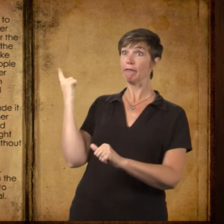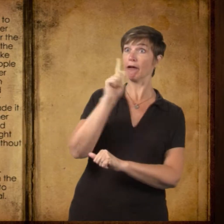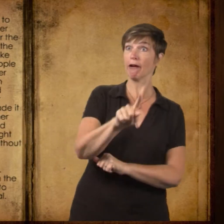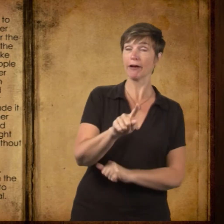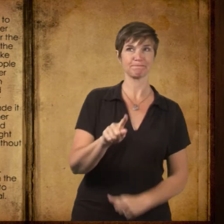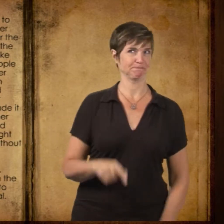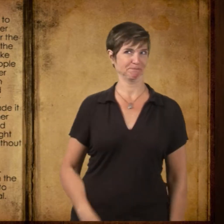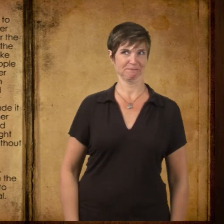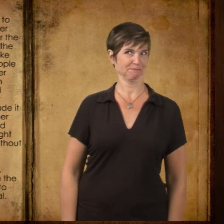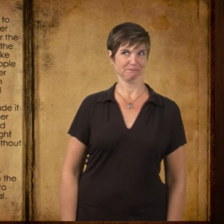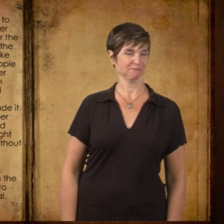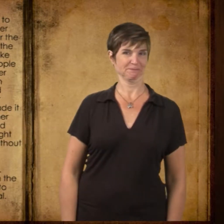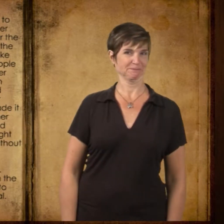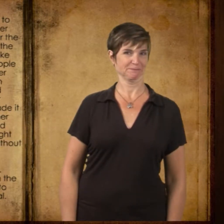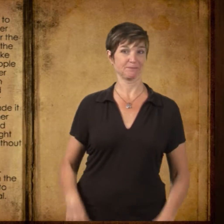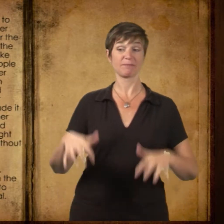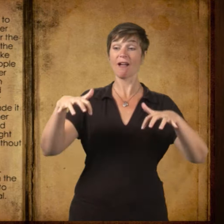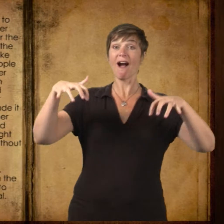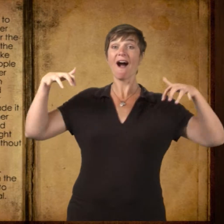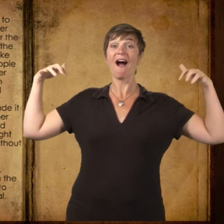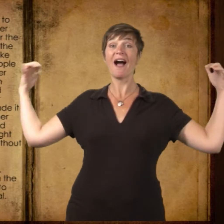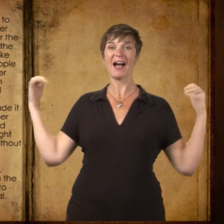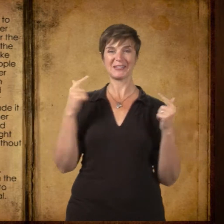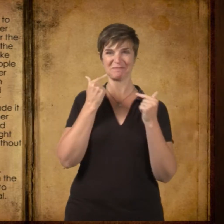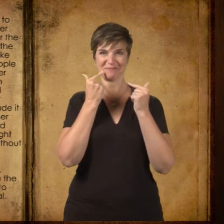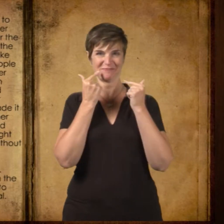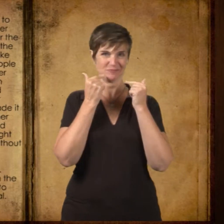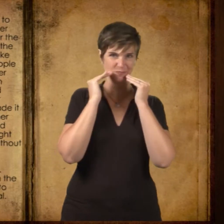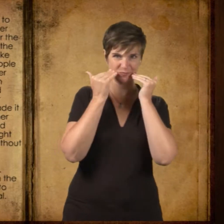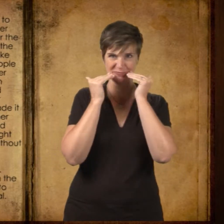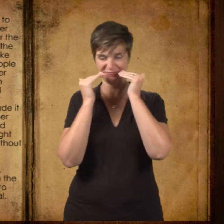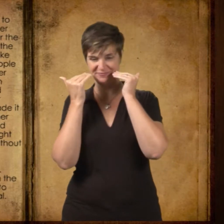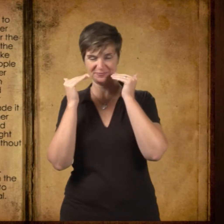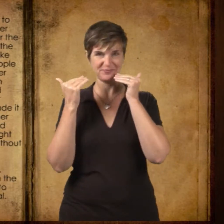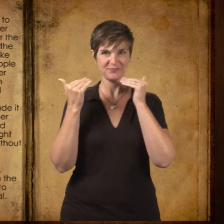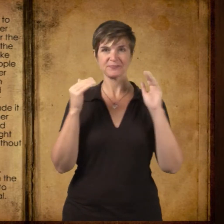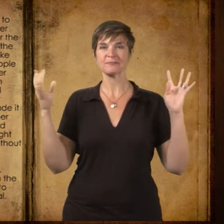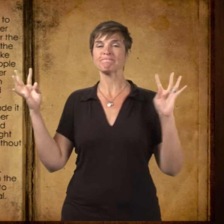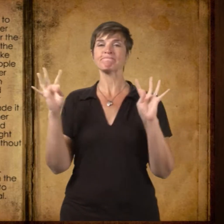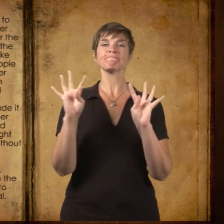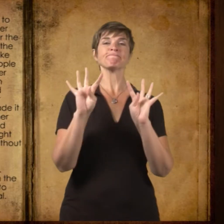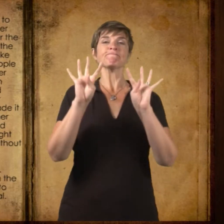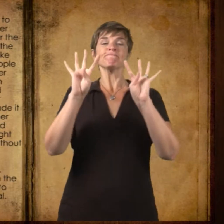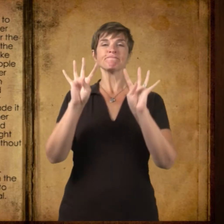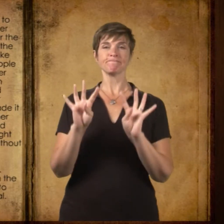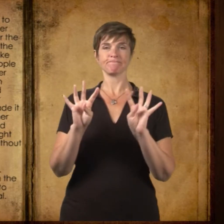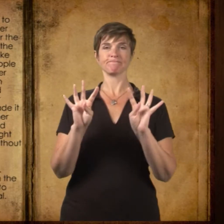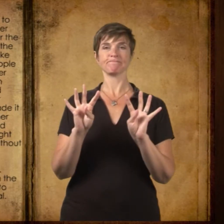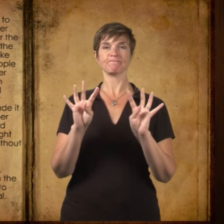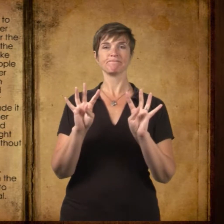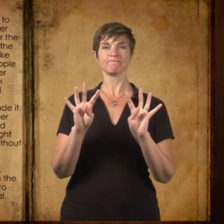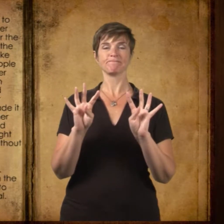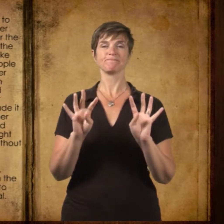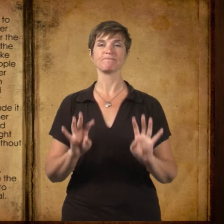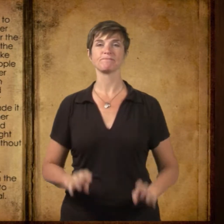And soft laughter ran through the crowd as the people stirred back into position after Mrs. Hutchinson's arrival.